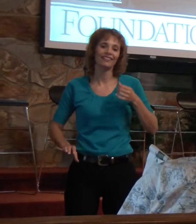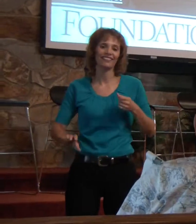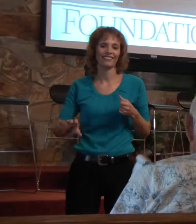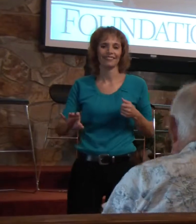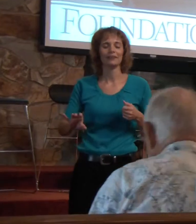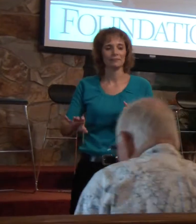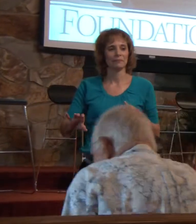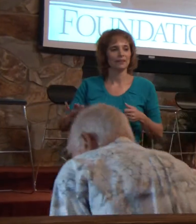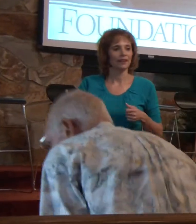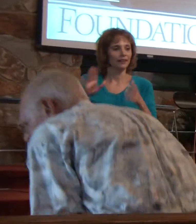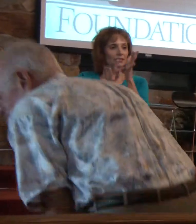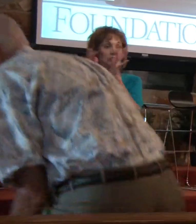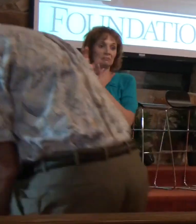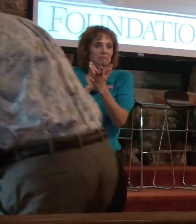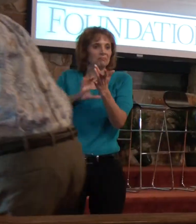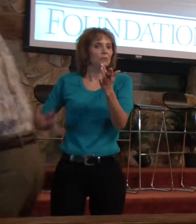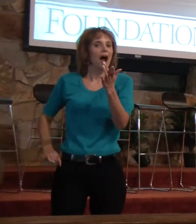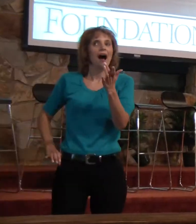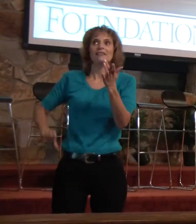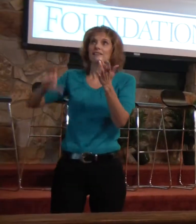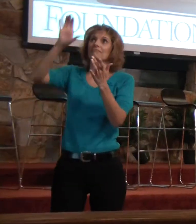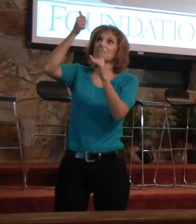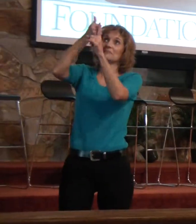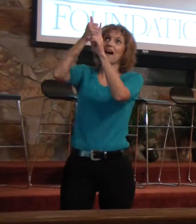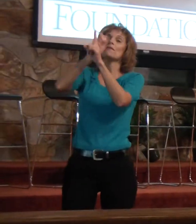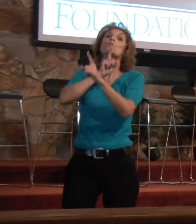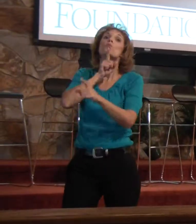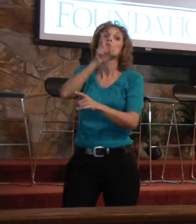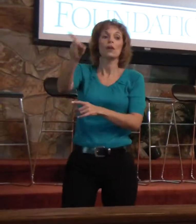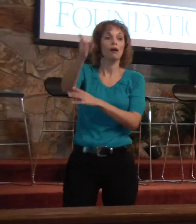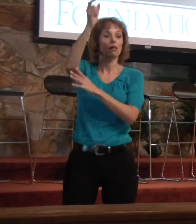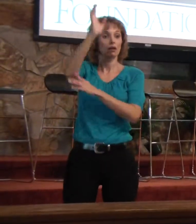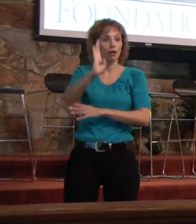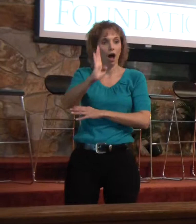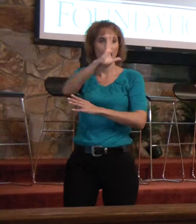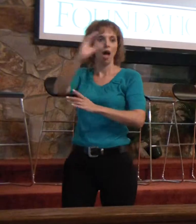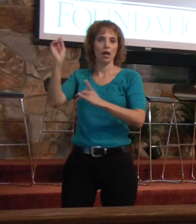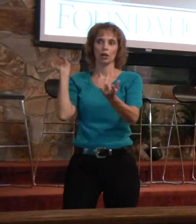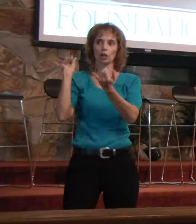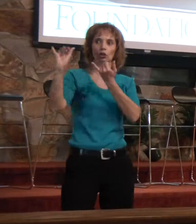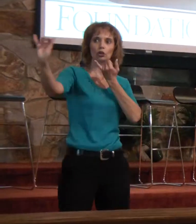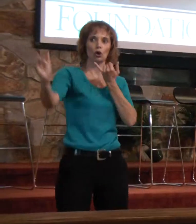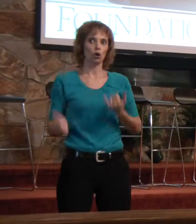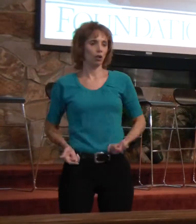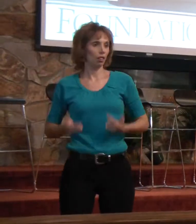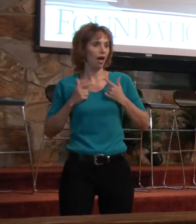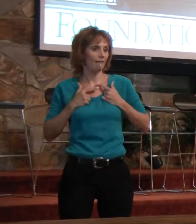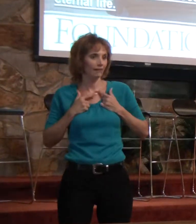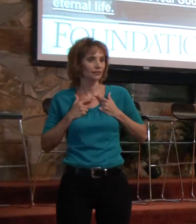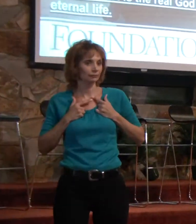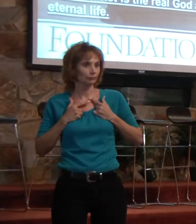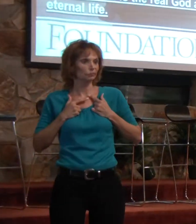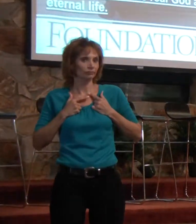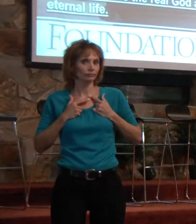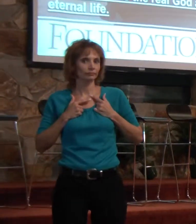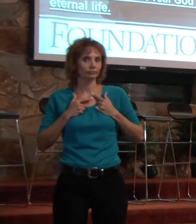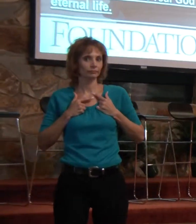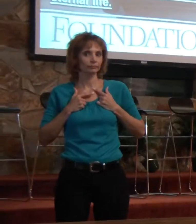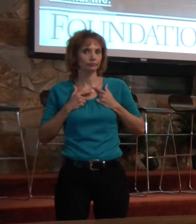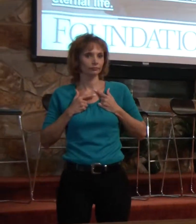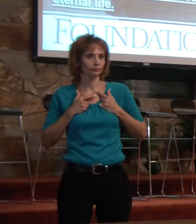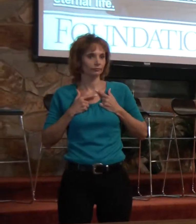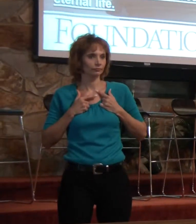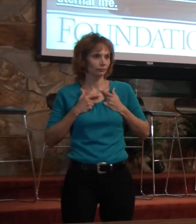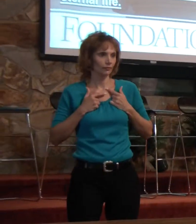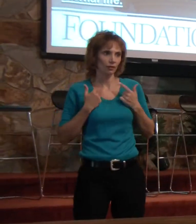Jesus Christ. This is the real God and eternal life. And so that's what I want